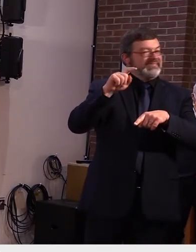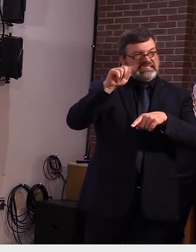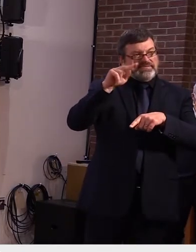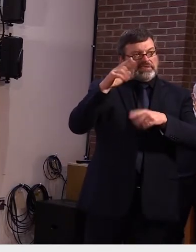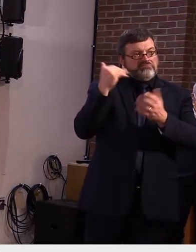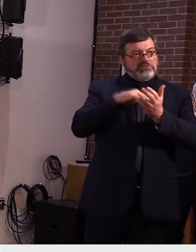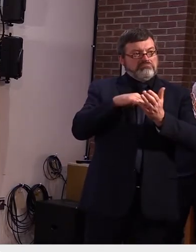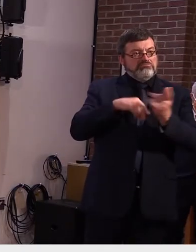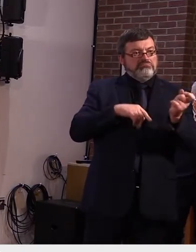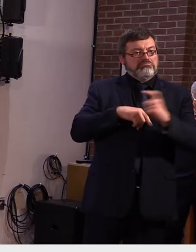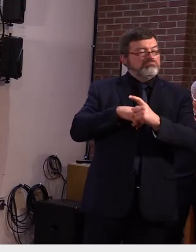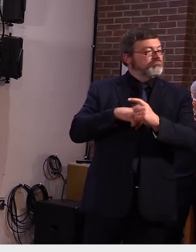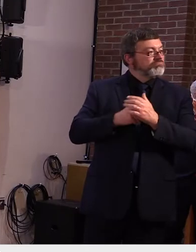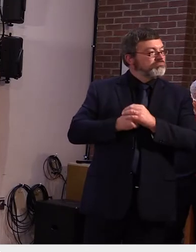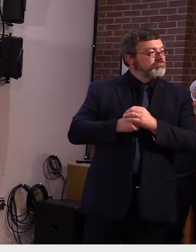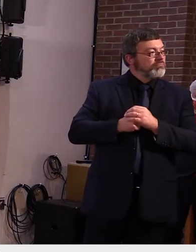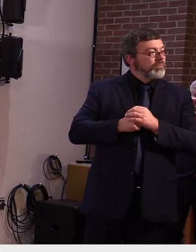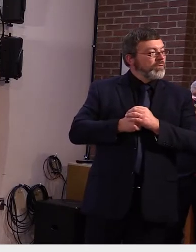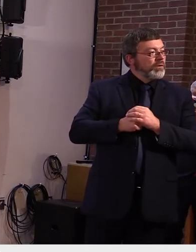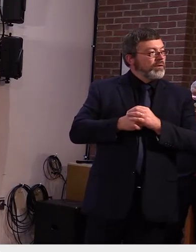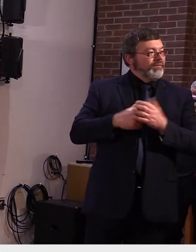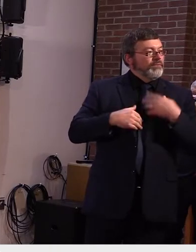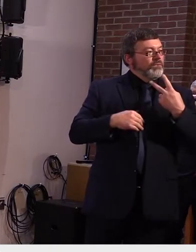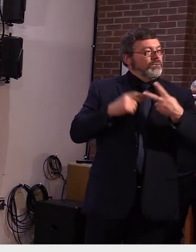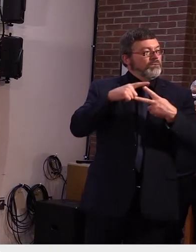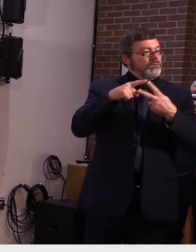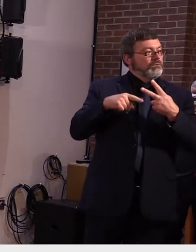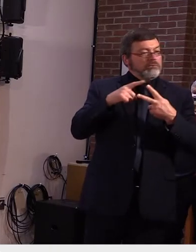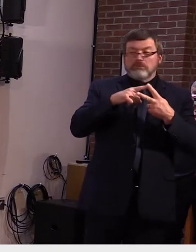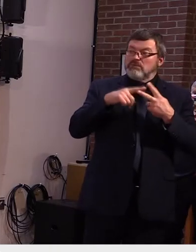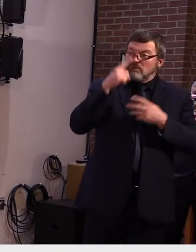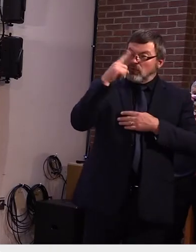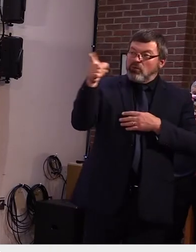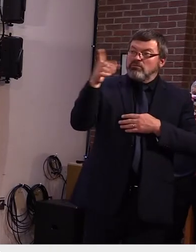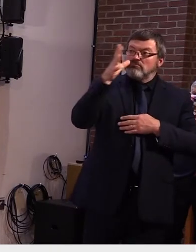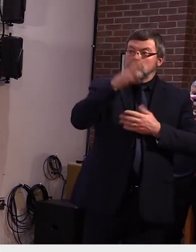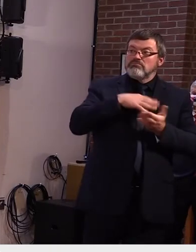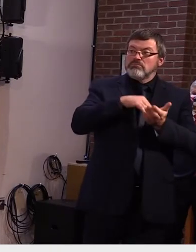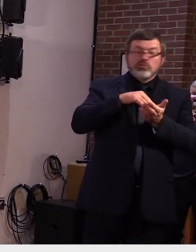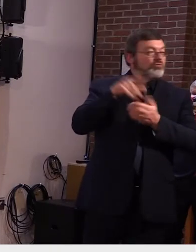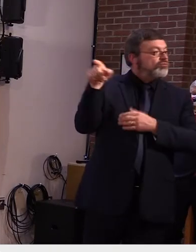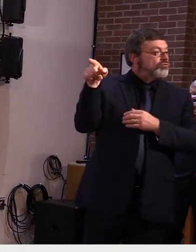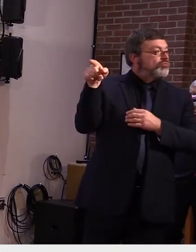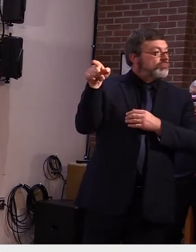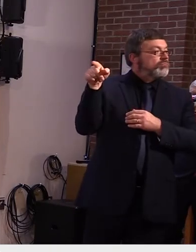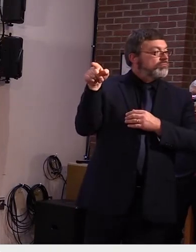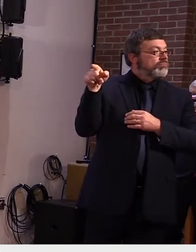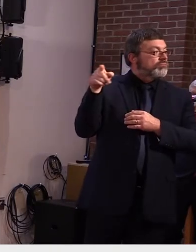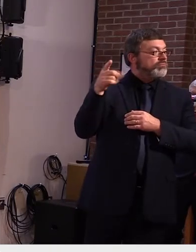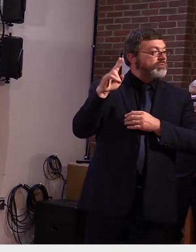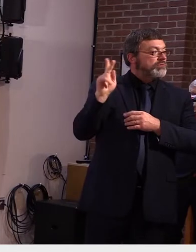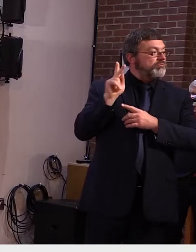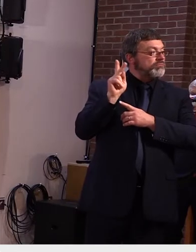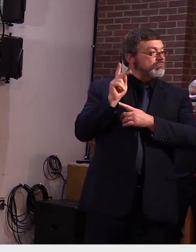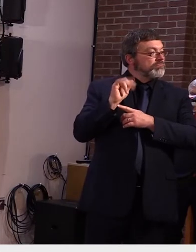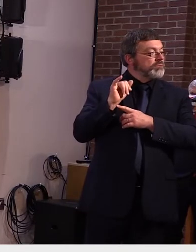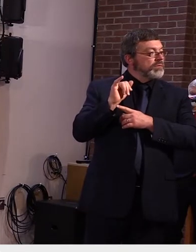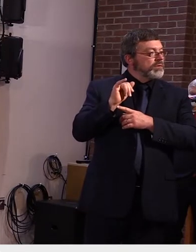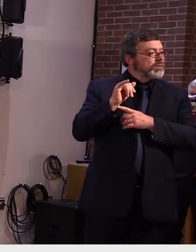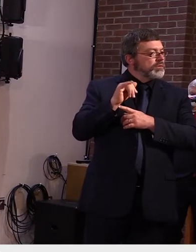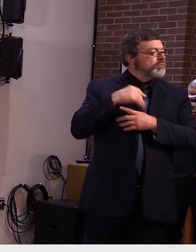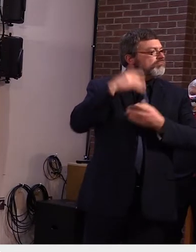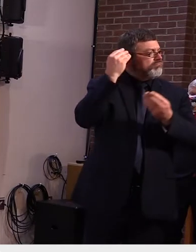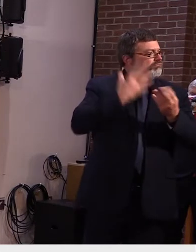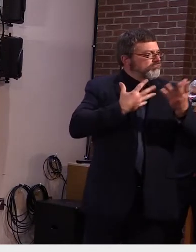i have two questions for dr pulso um the first is we received a tip that there could be cases within child care